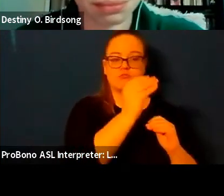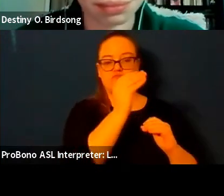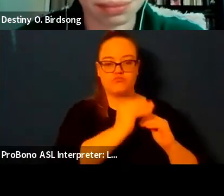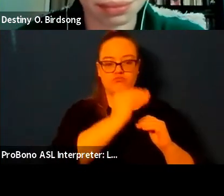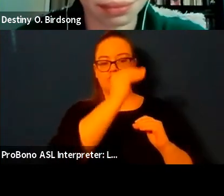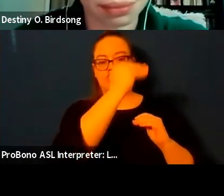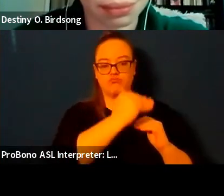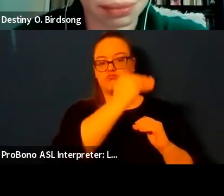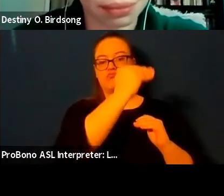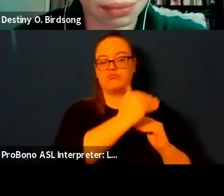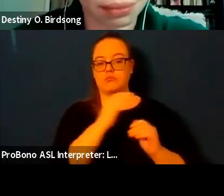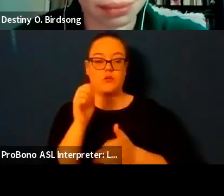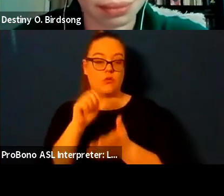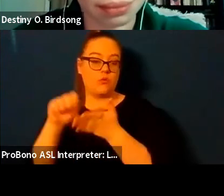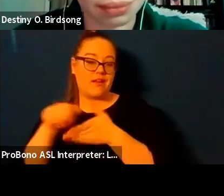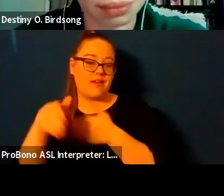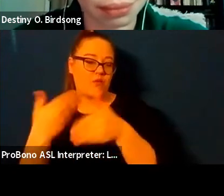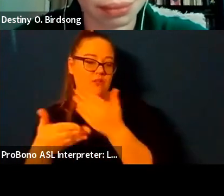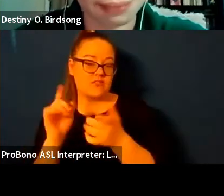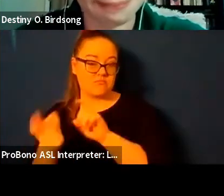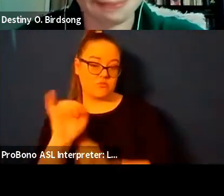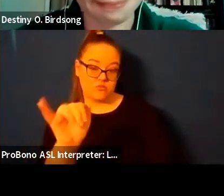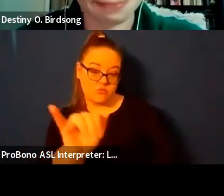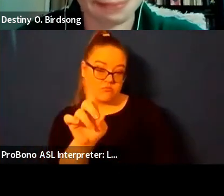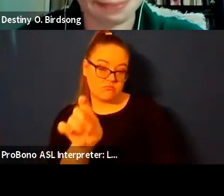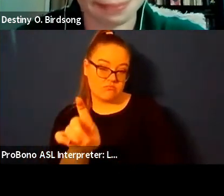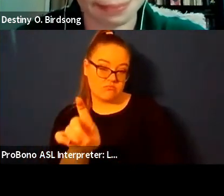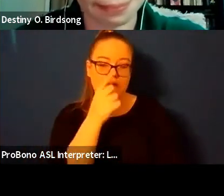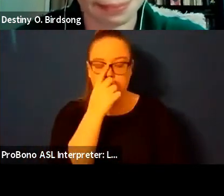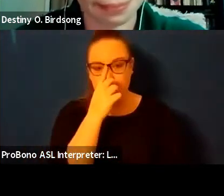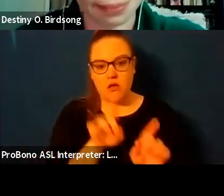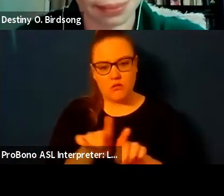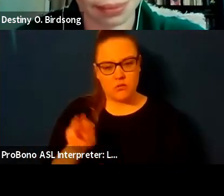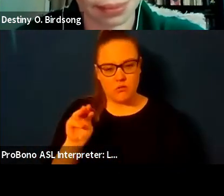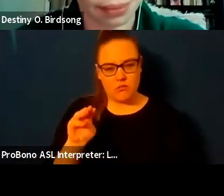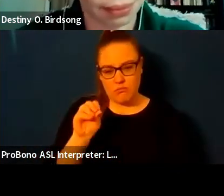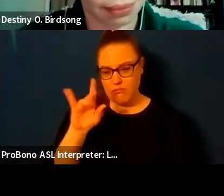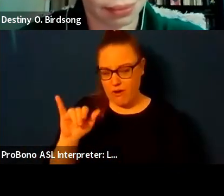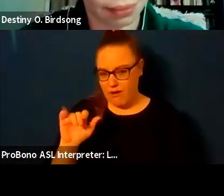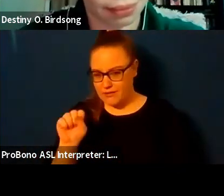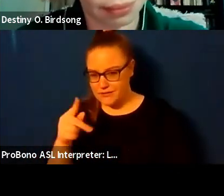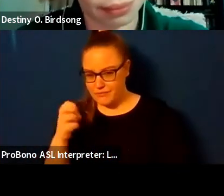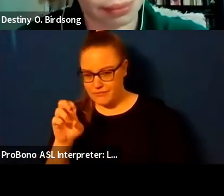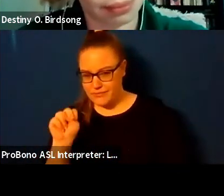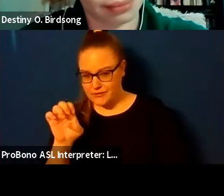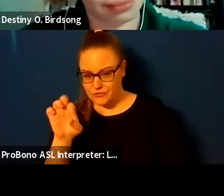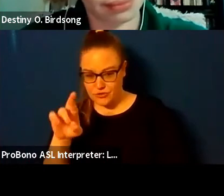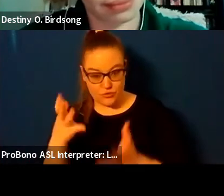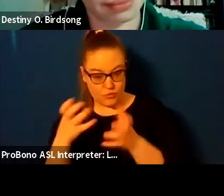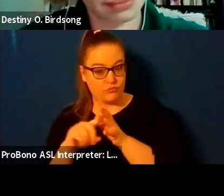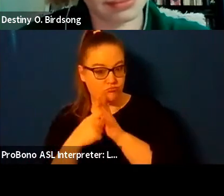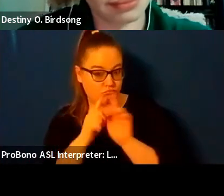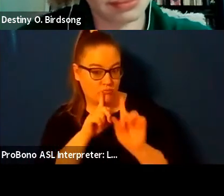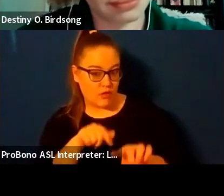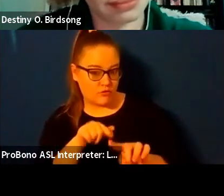uh so yes um and i guess molly spencer do you want to get us started and then um we'll